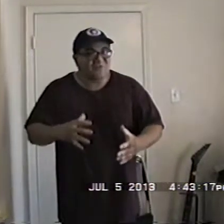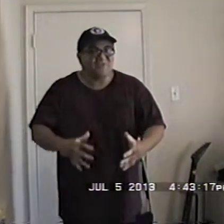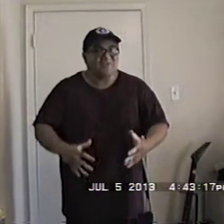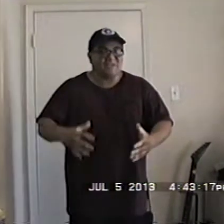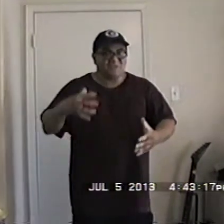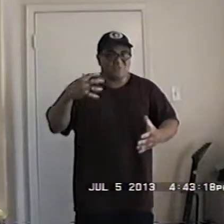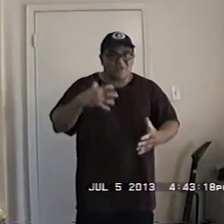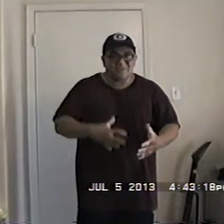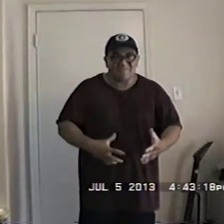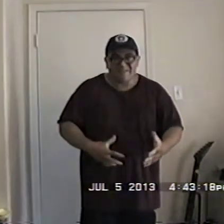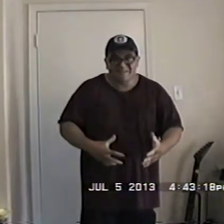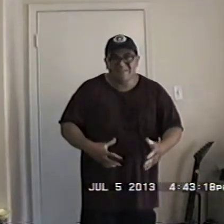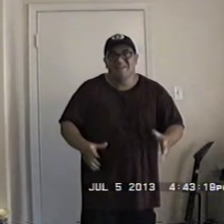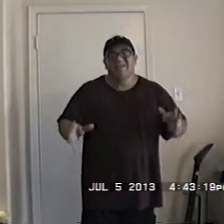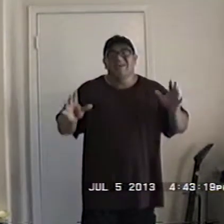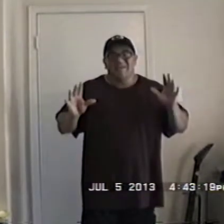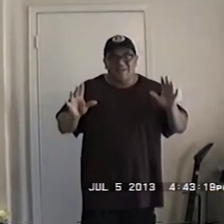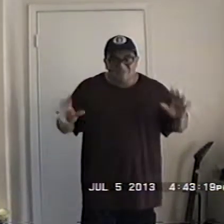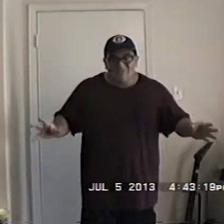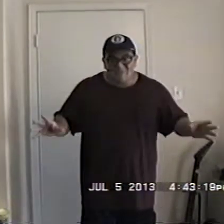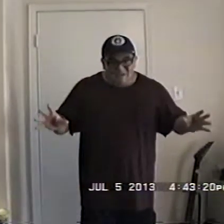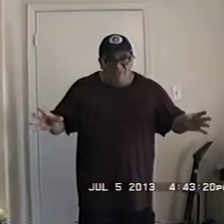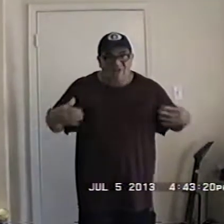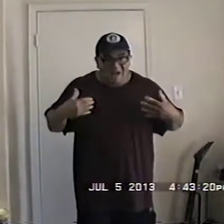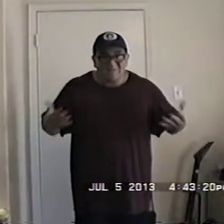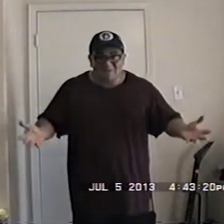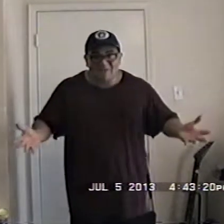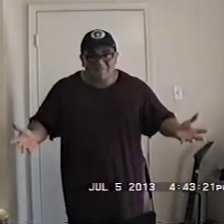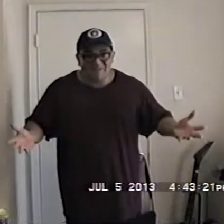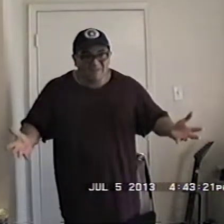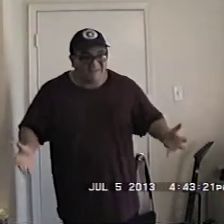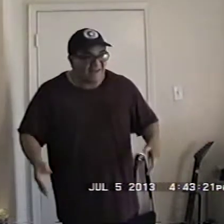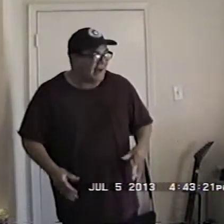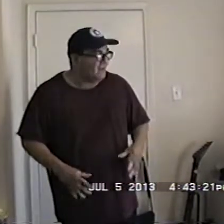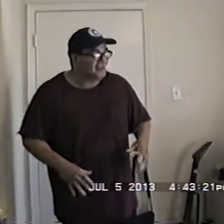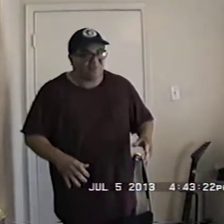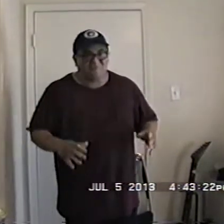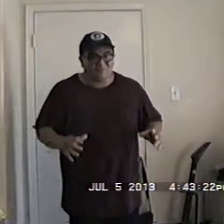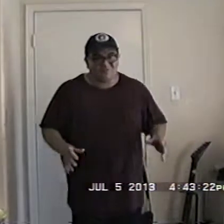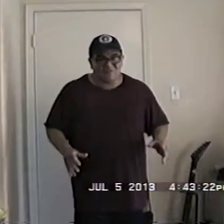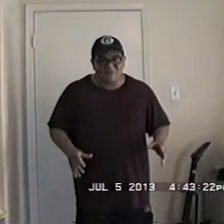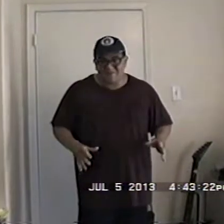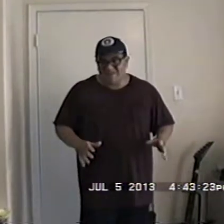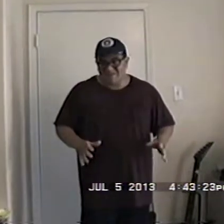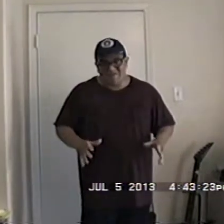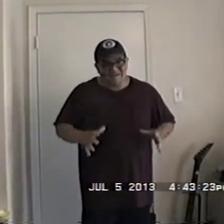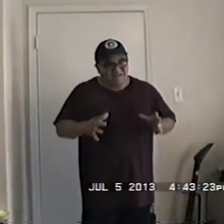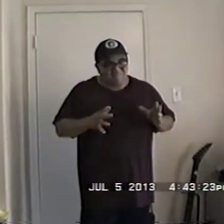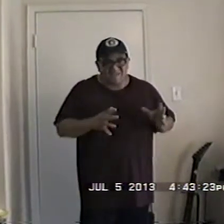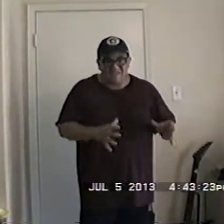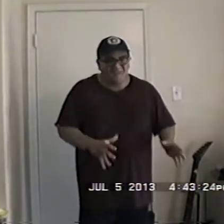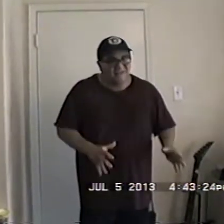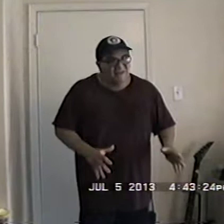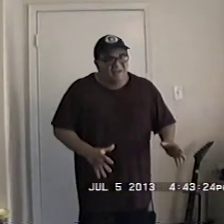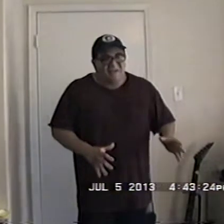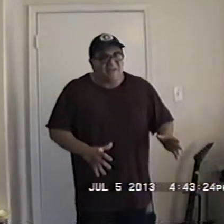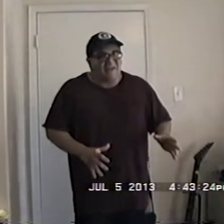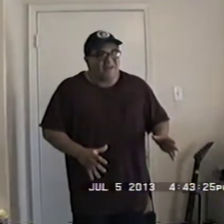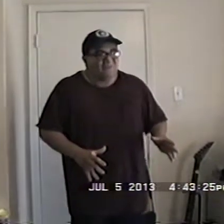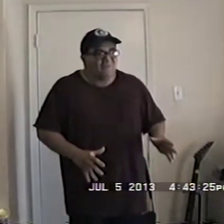good in your resume that's that's where I messed up I was so focused on getting my MBA and it